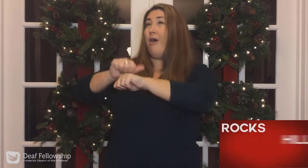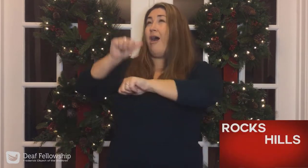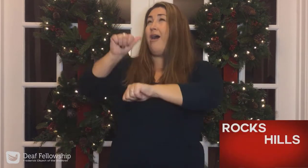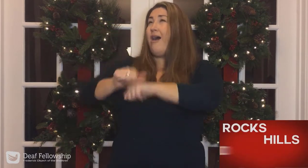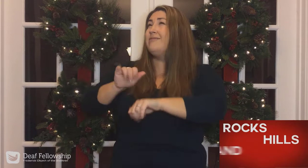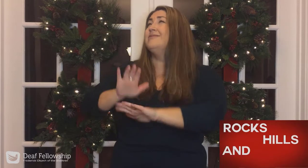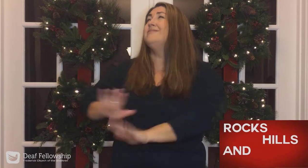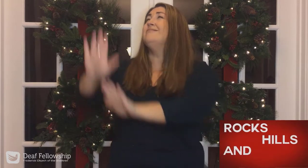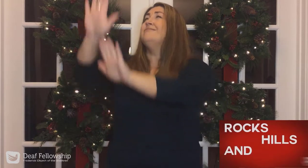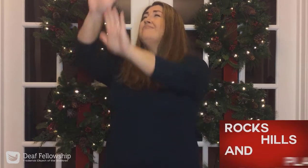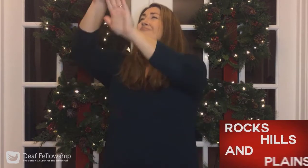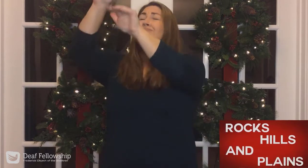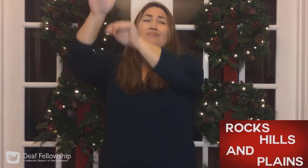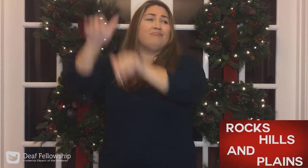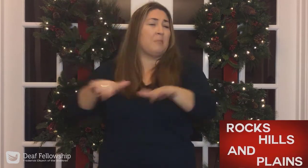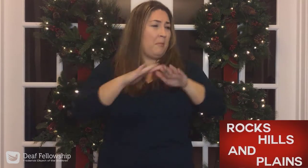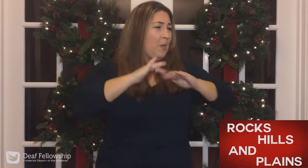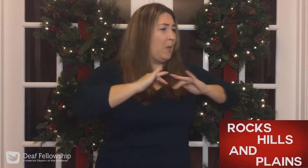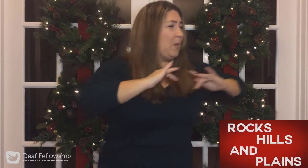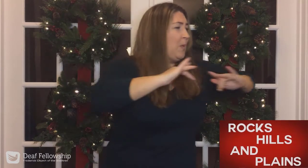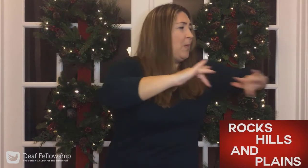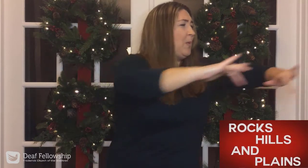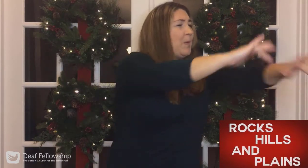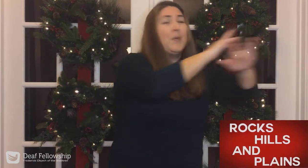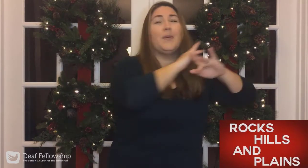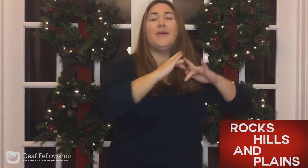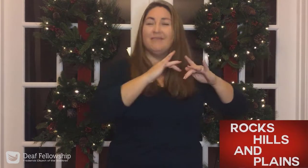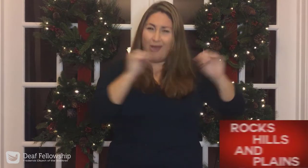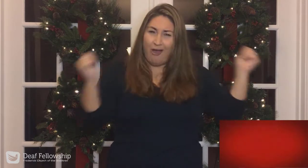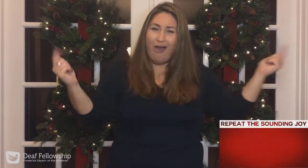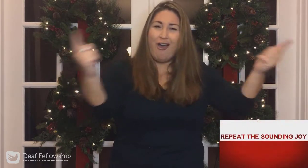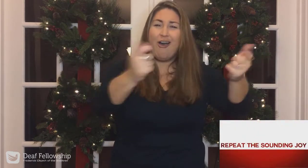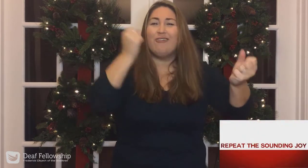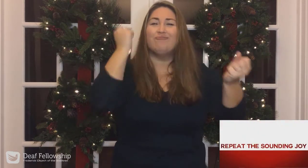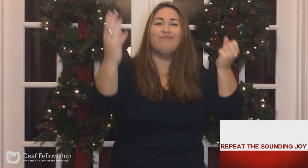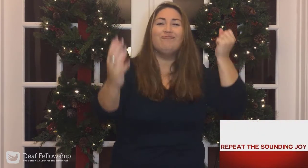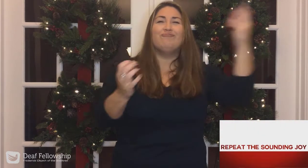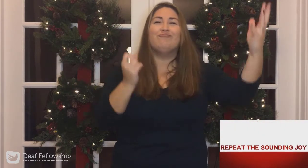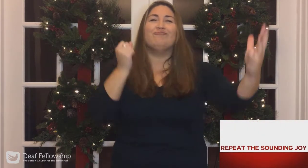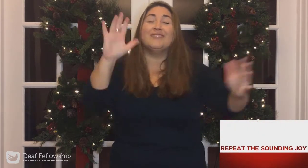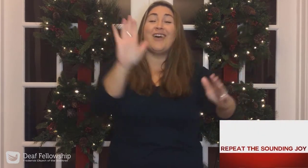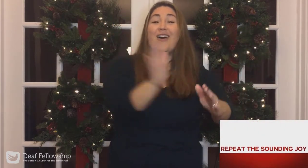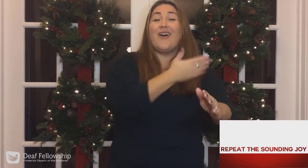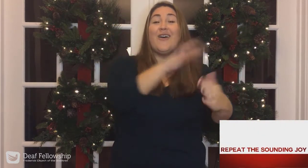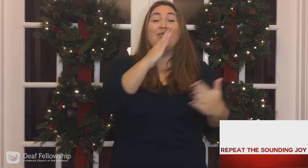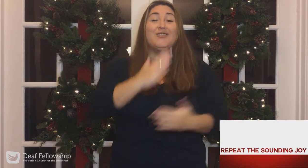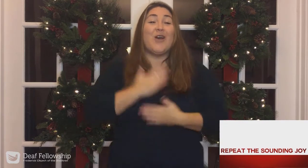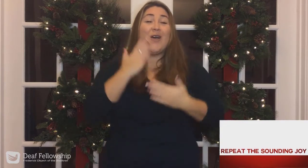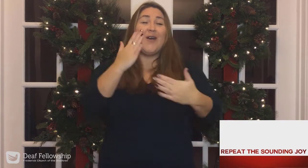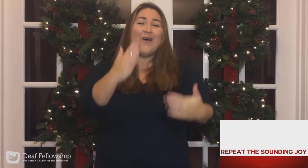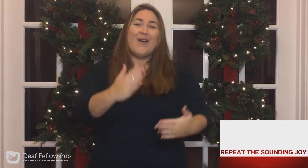rocks, seals and plains. Repeat the sounding joy.